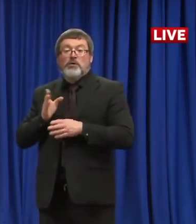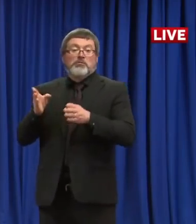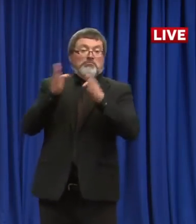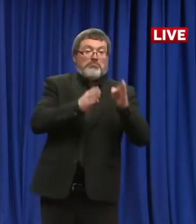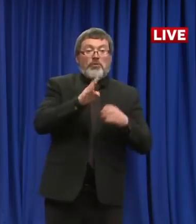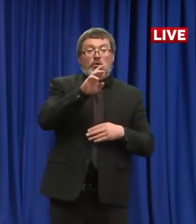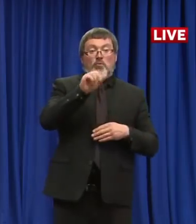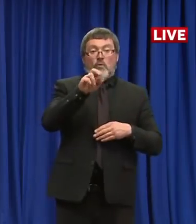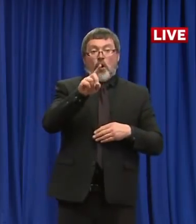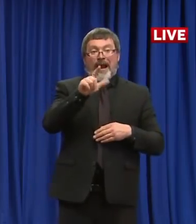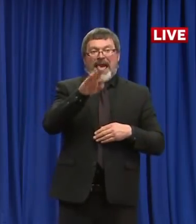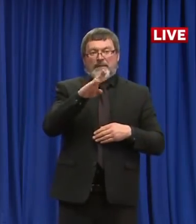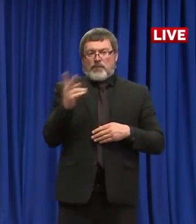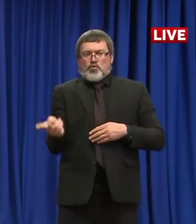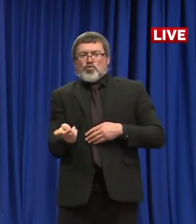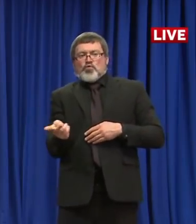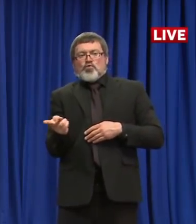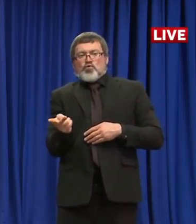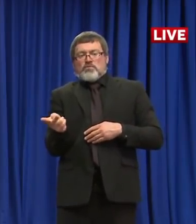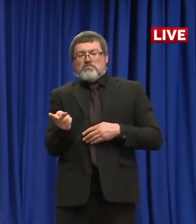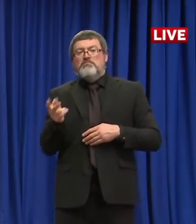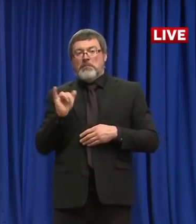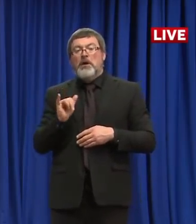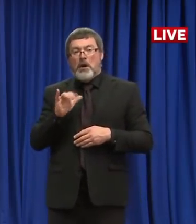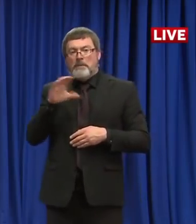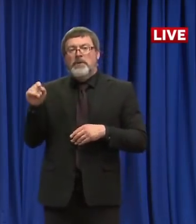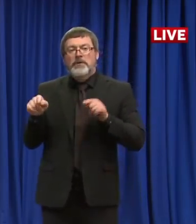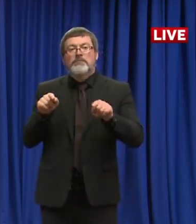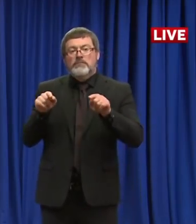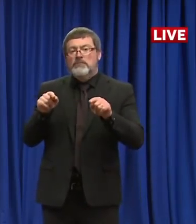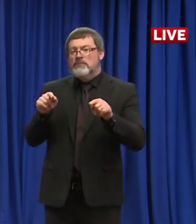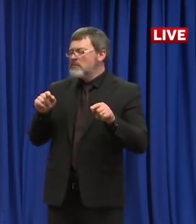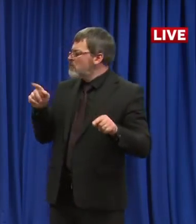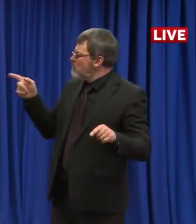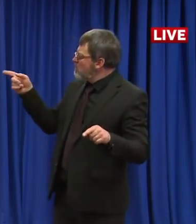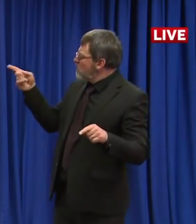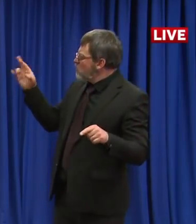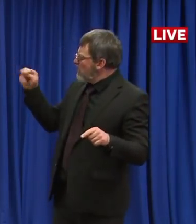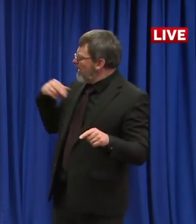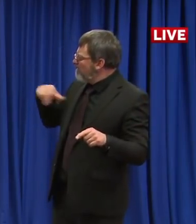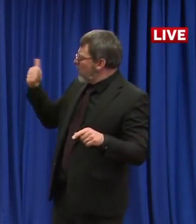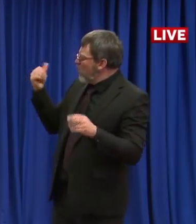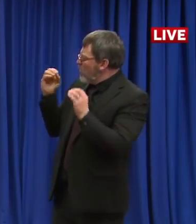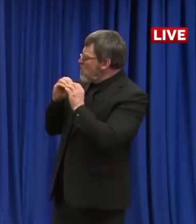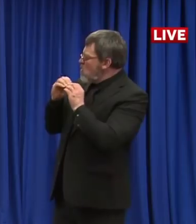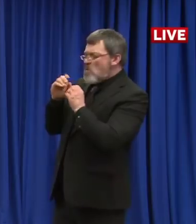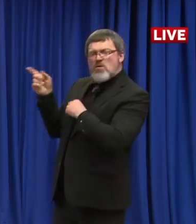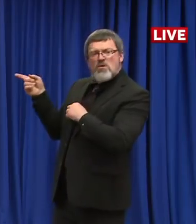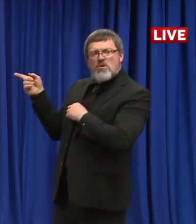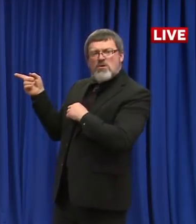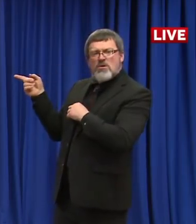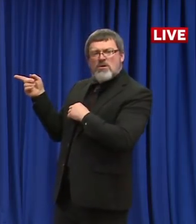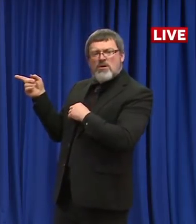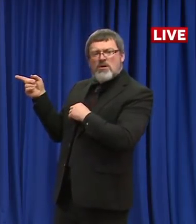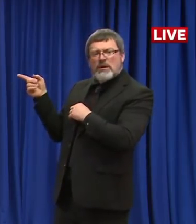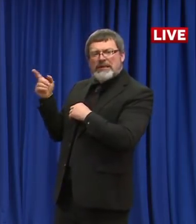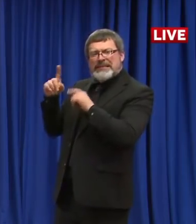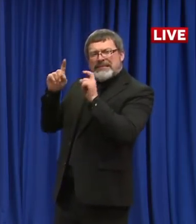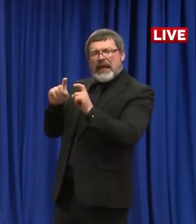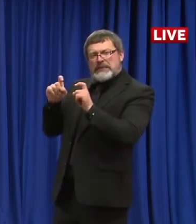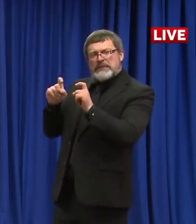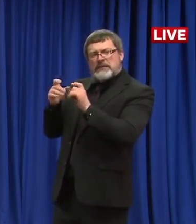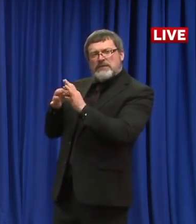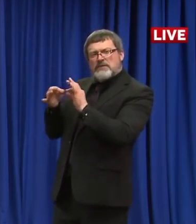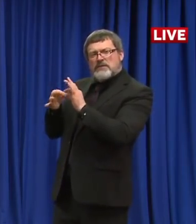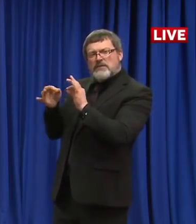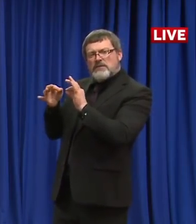there'll be opportunity to keep expanding that. Dr. Chen, do you want to talk a little bit about some of the testing opportunities, any of the new guidance? Am I